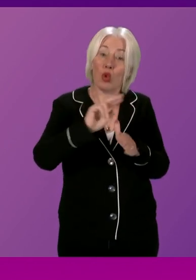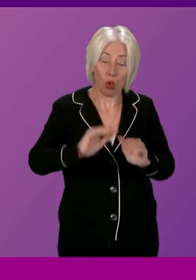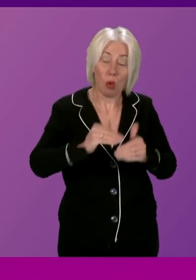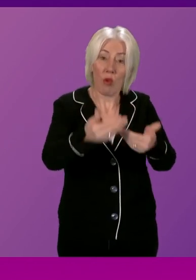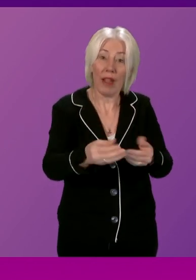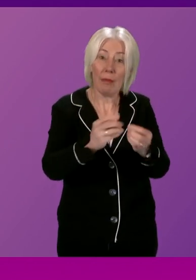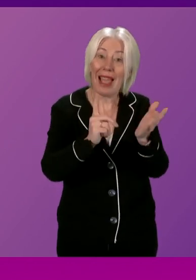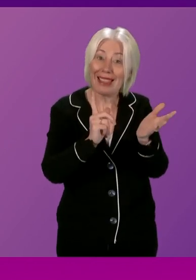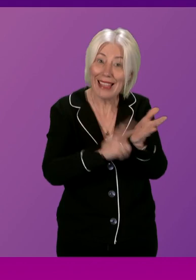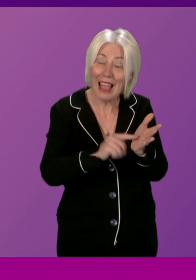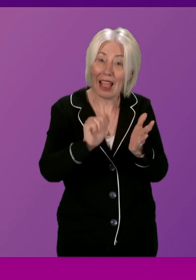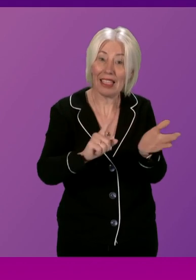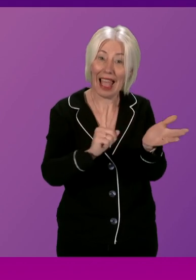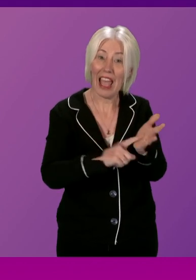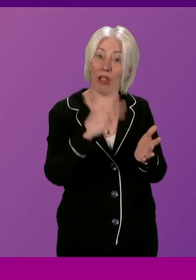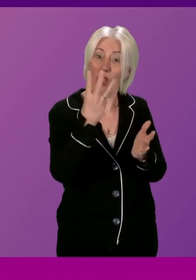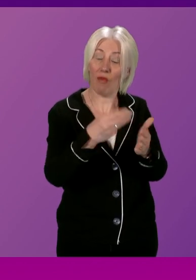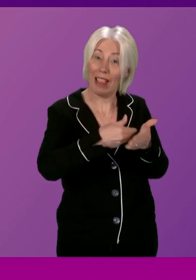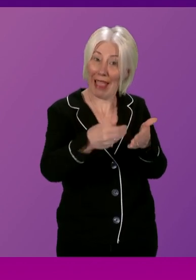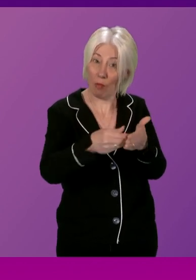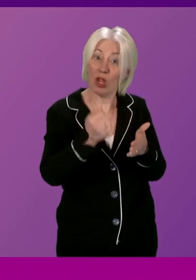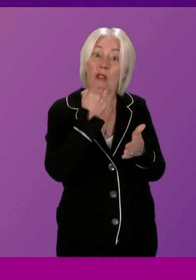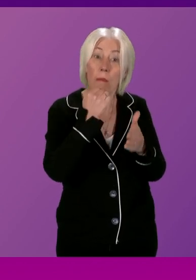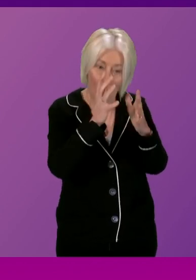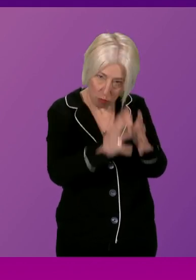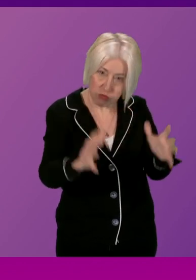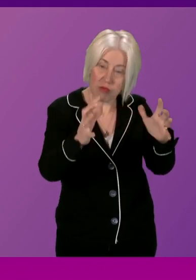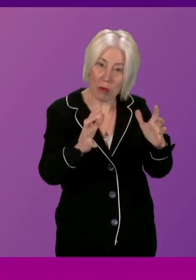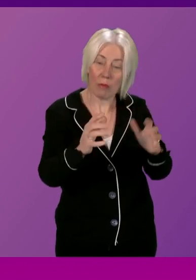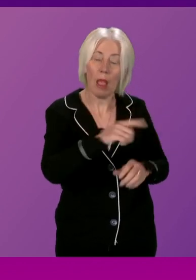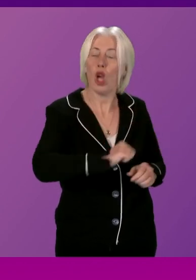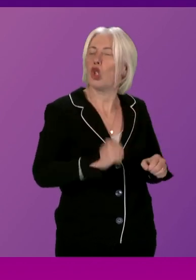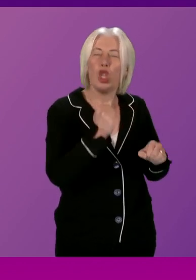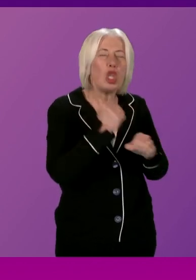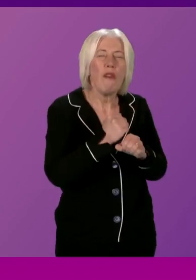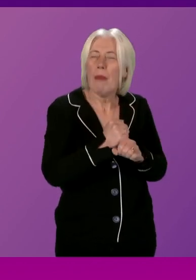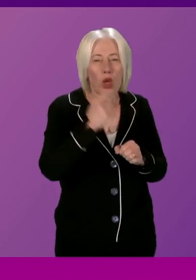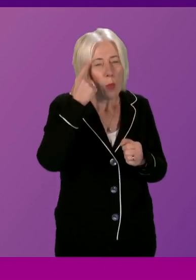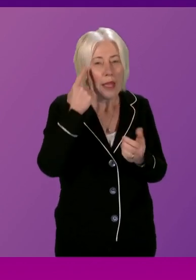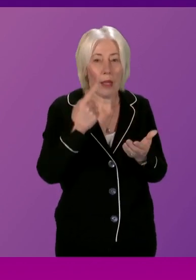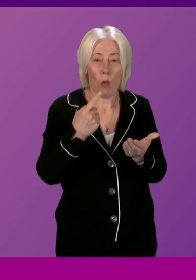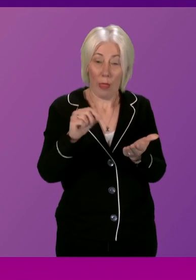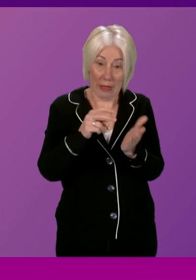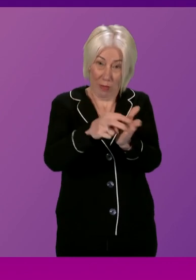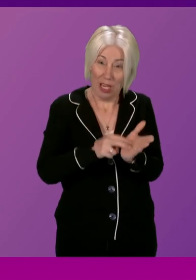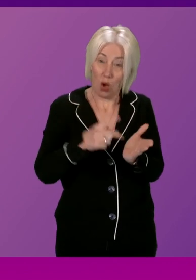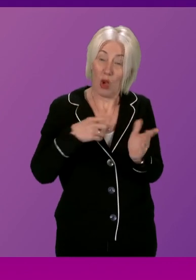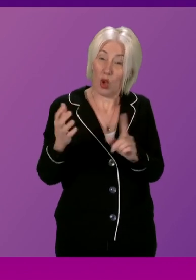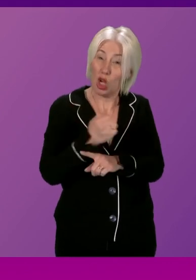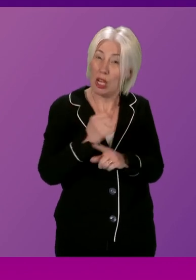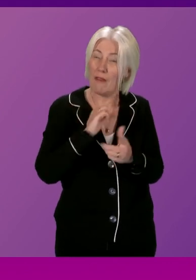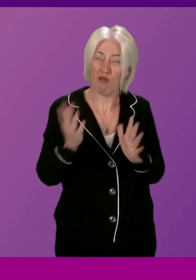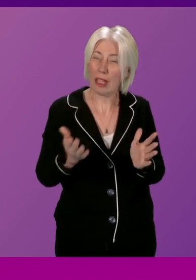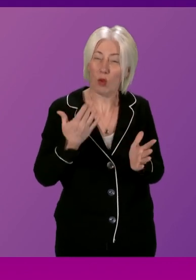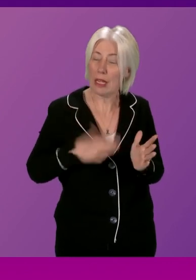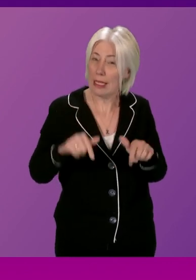BSL as an L3 language is also increasing, and the Scottish Government do not believe the steps being sought by this petition are required at this